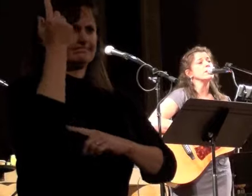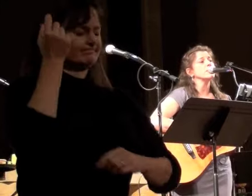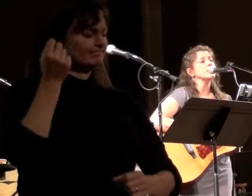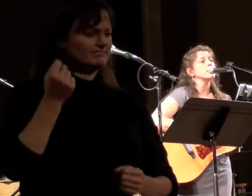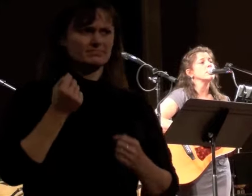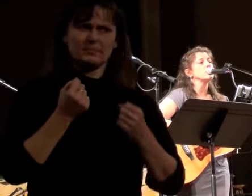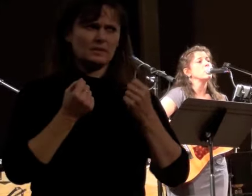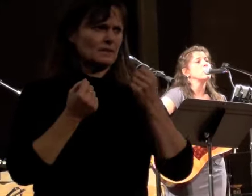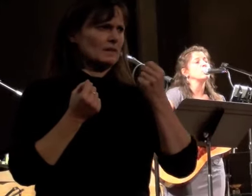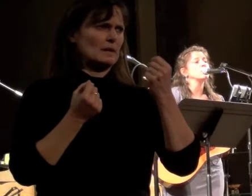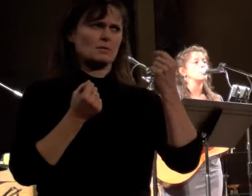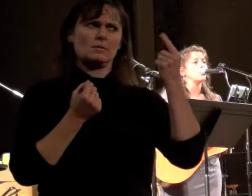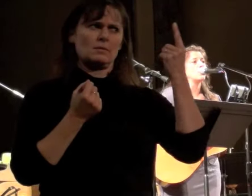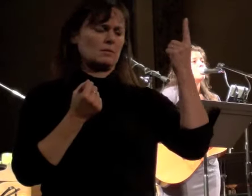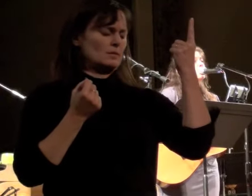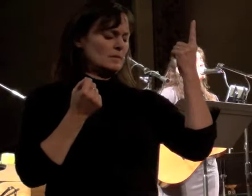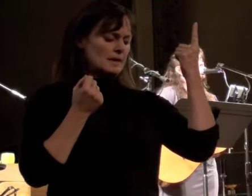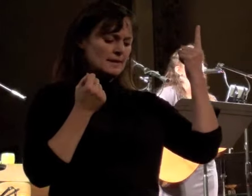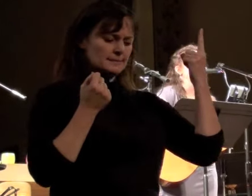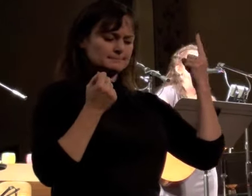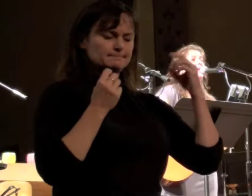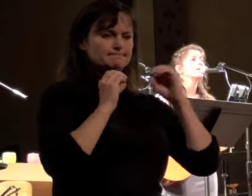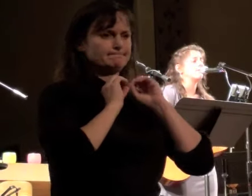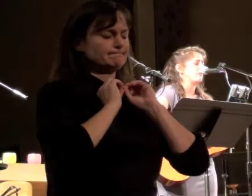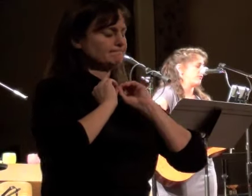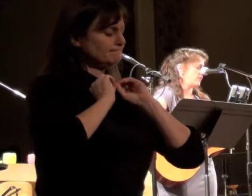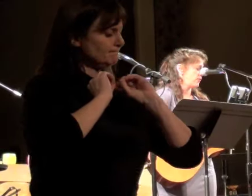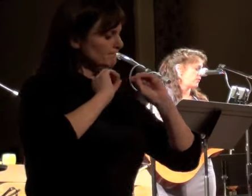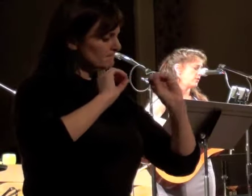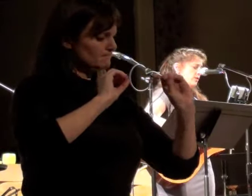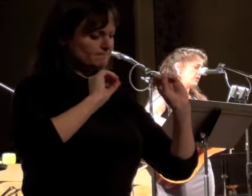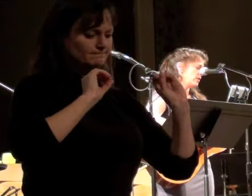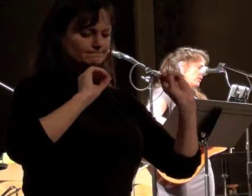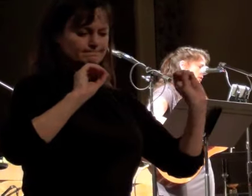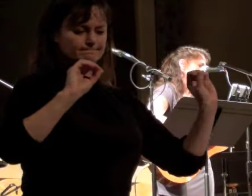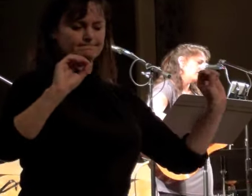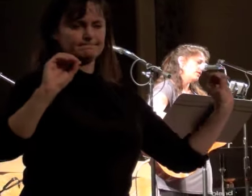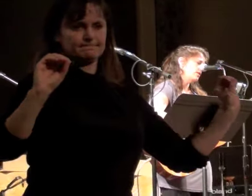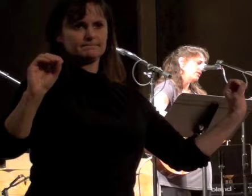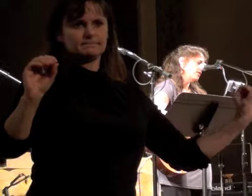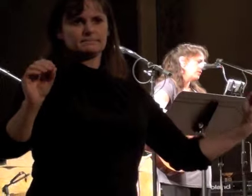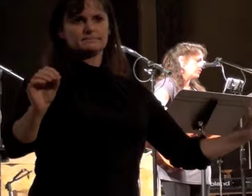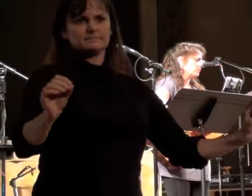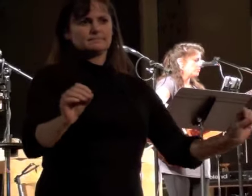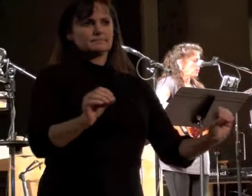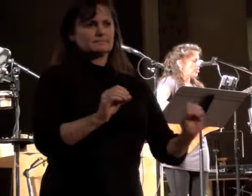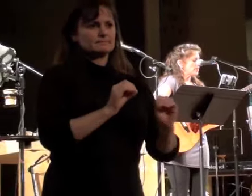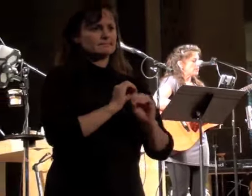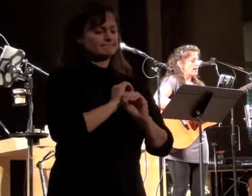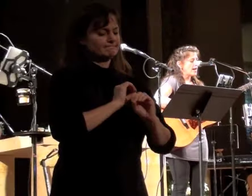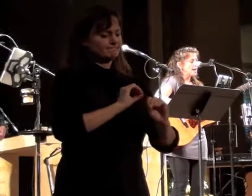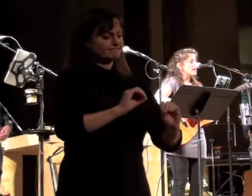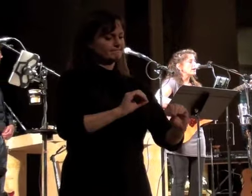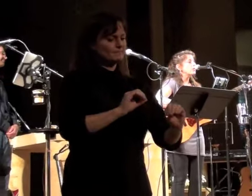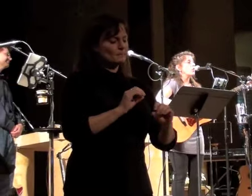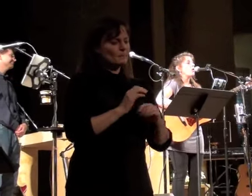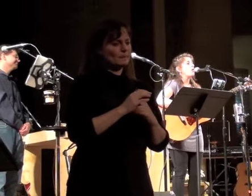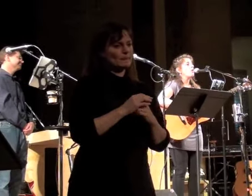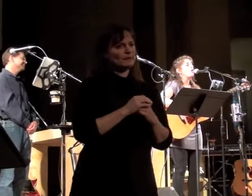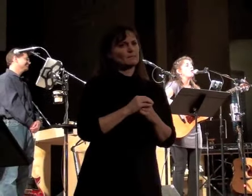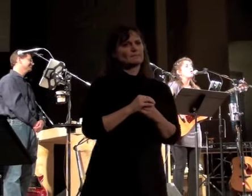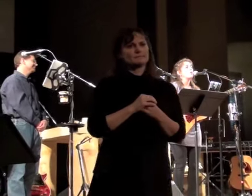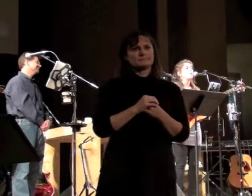really don't know life at